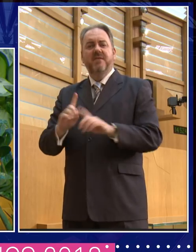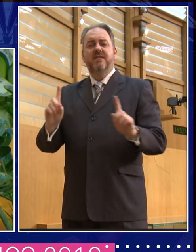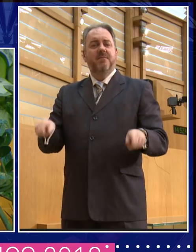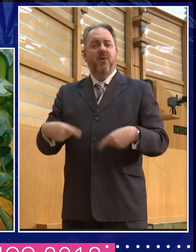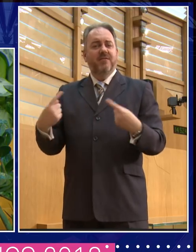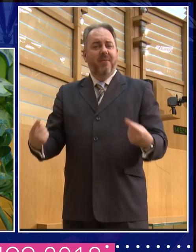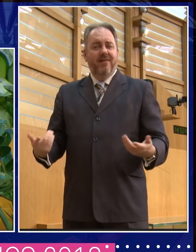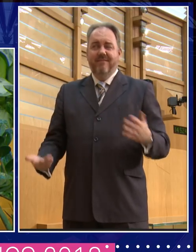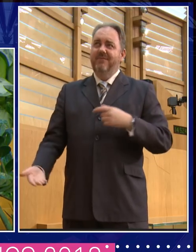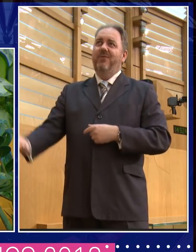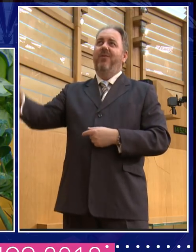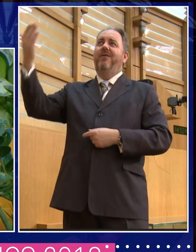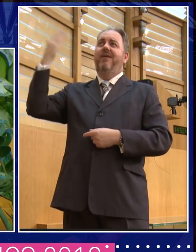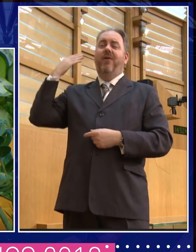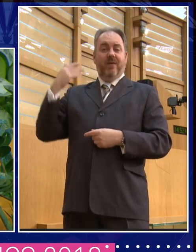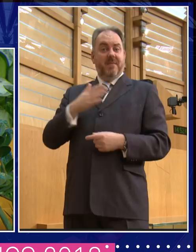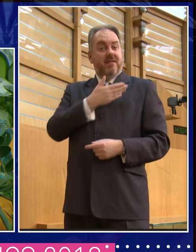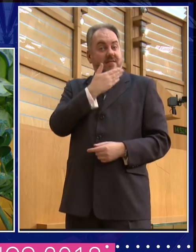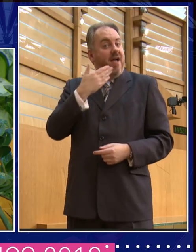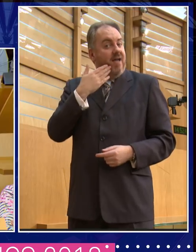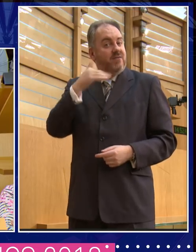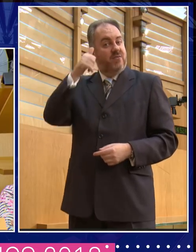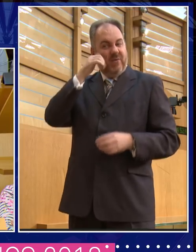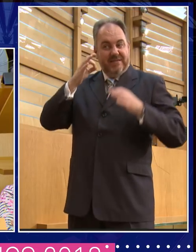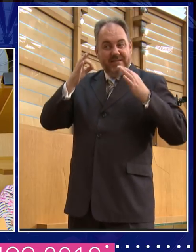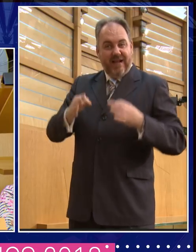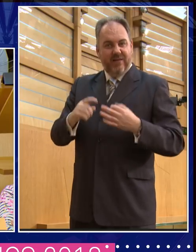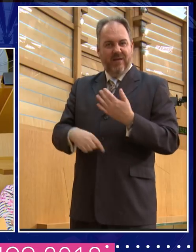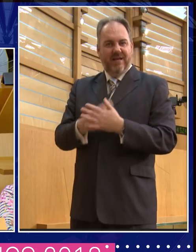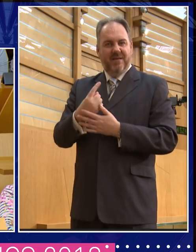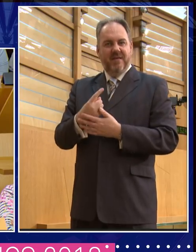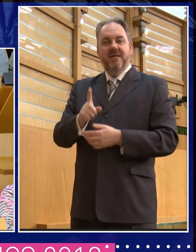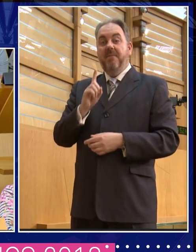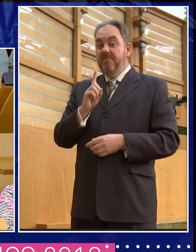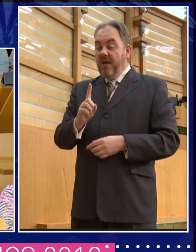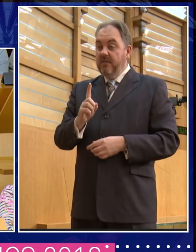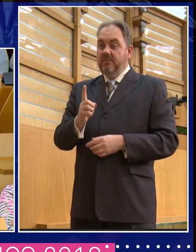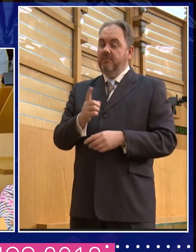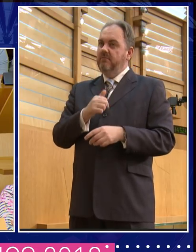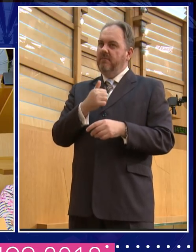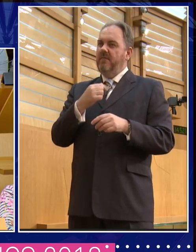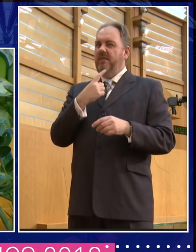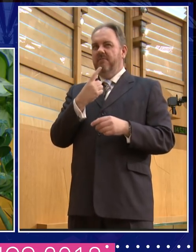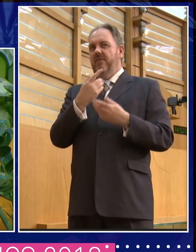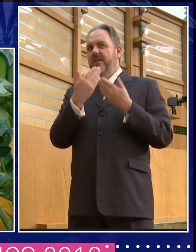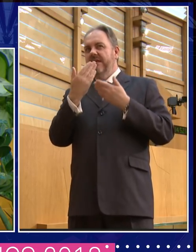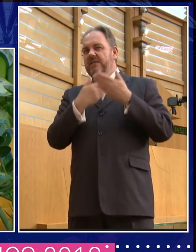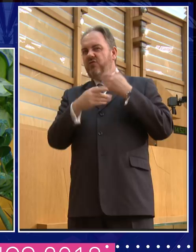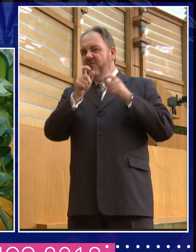we should not be interested in that at all. But I think the best historians always have been those who have